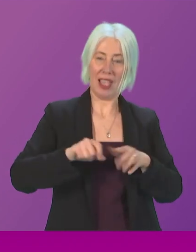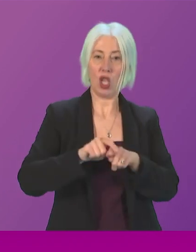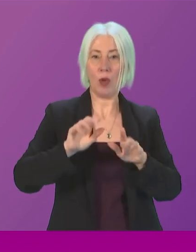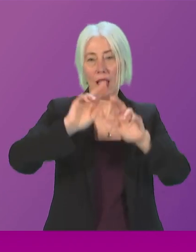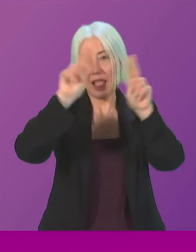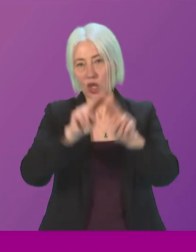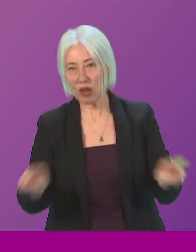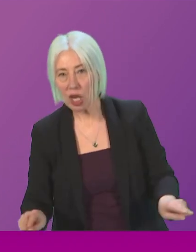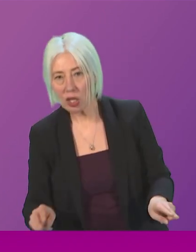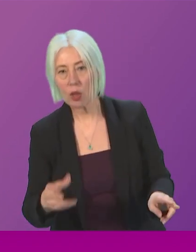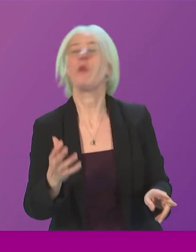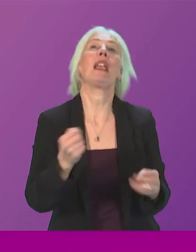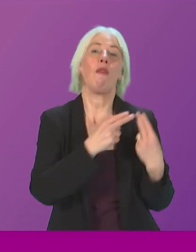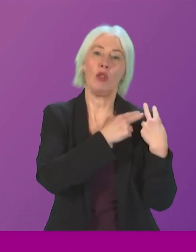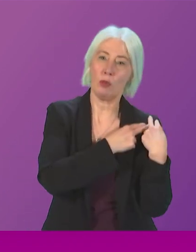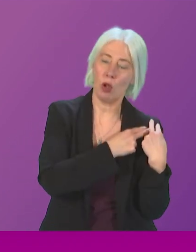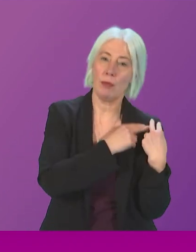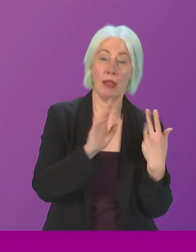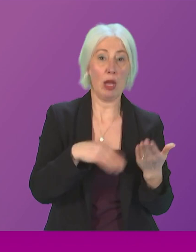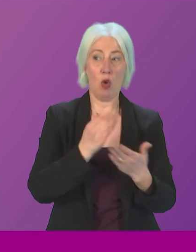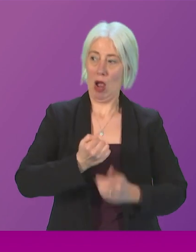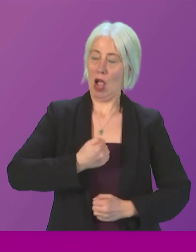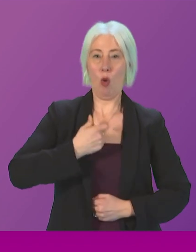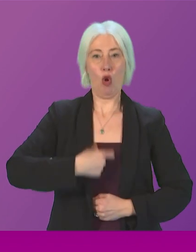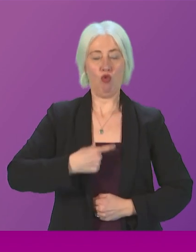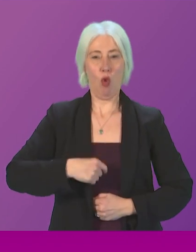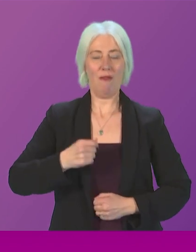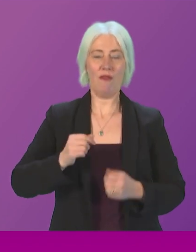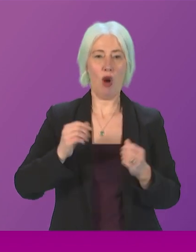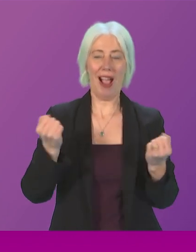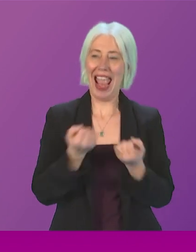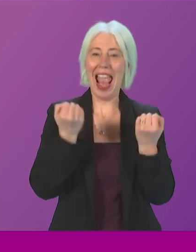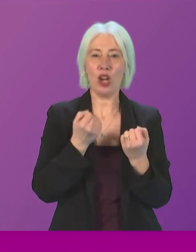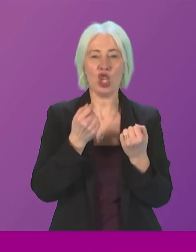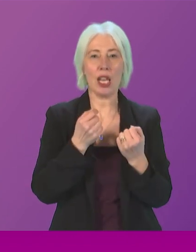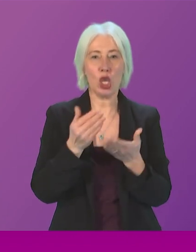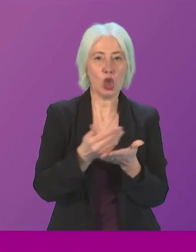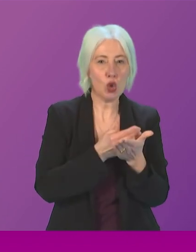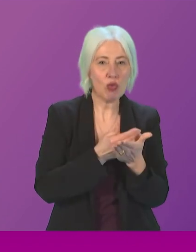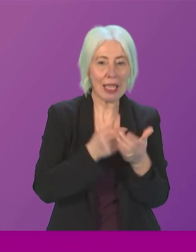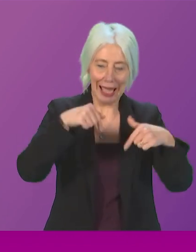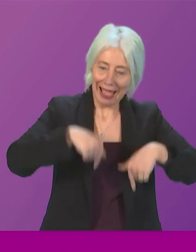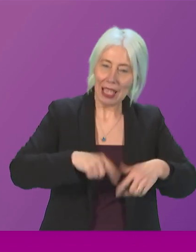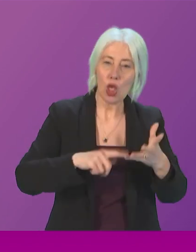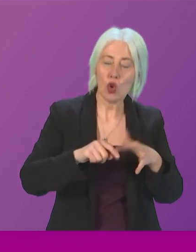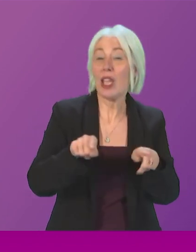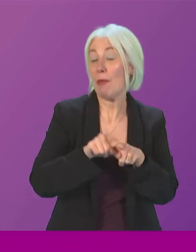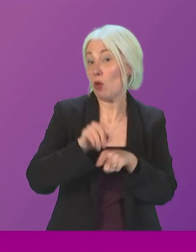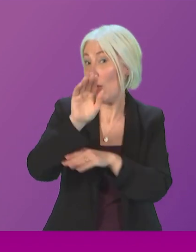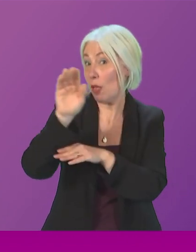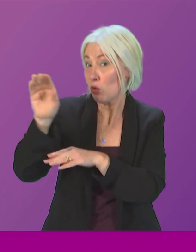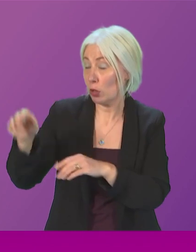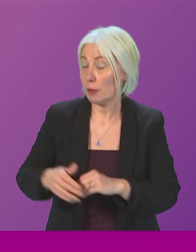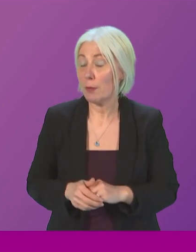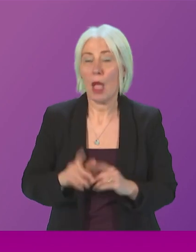obligations we have to make sure that we are playing our part in energy security again domestically but also internationally too but what we absolutely